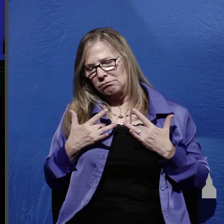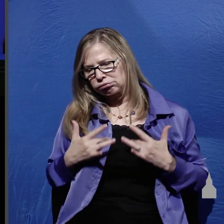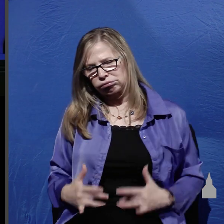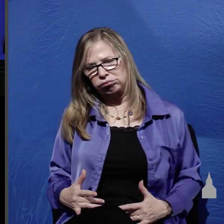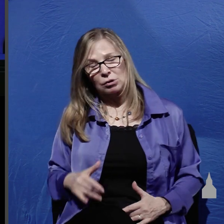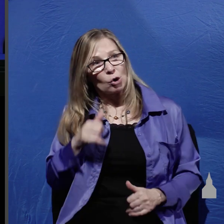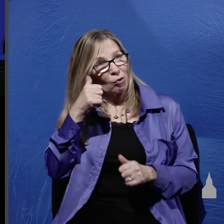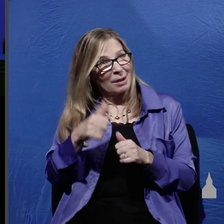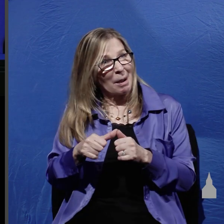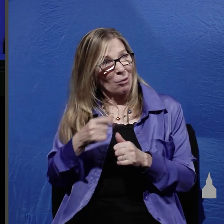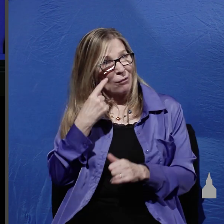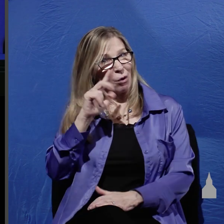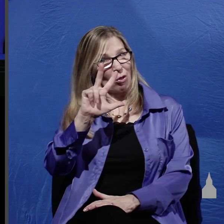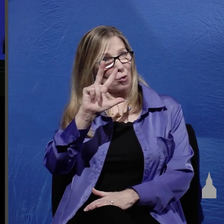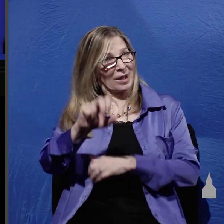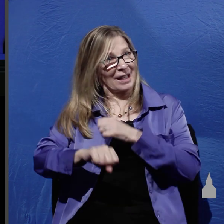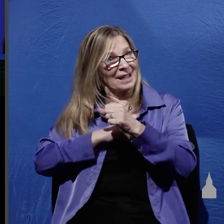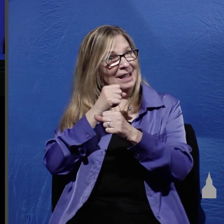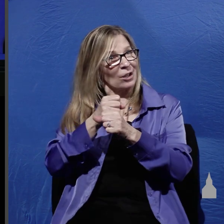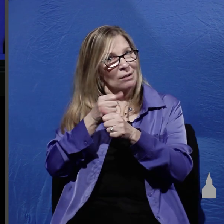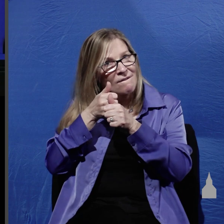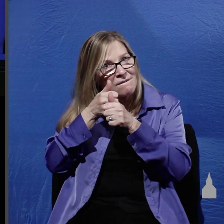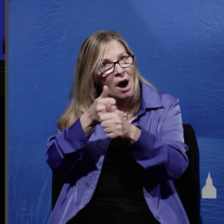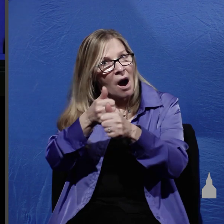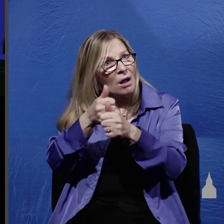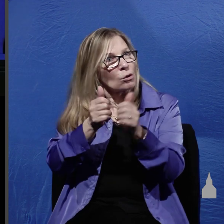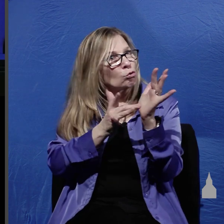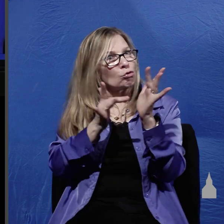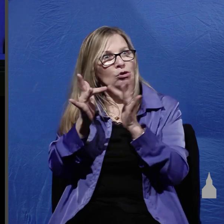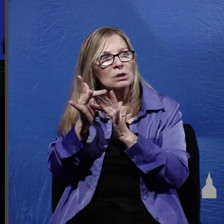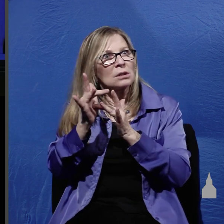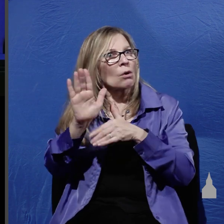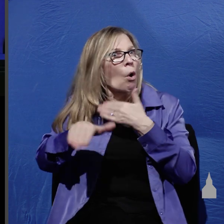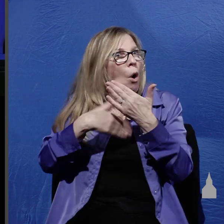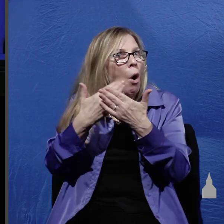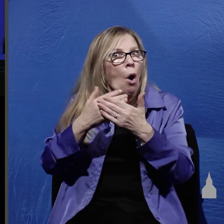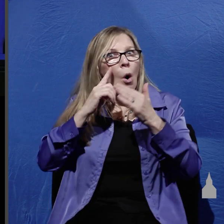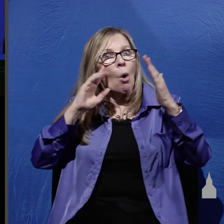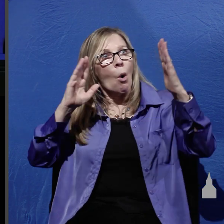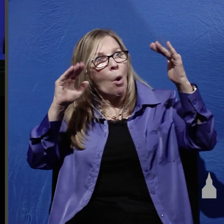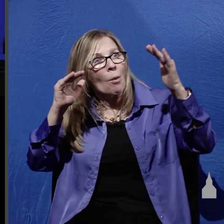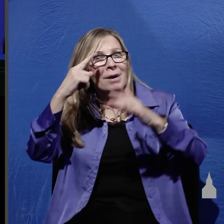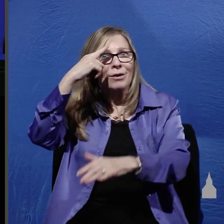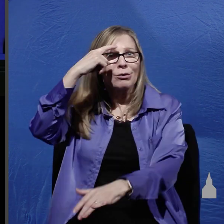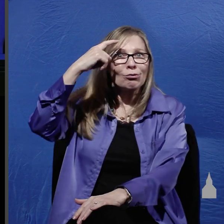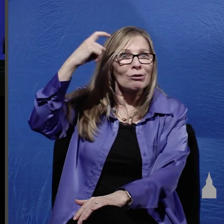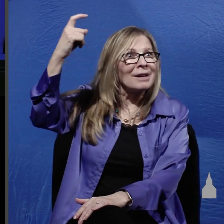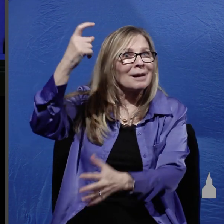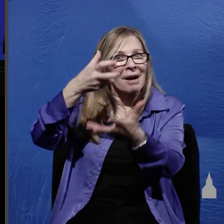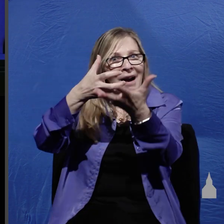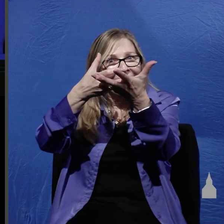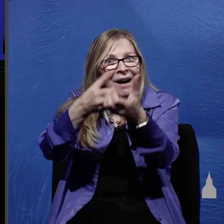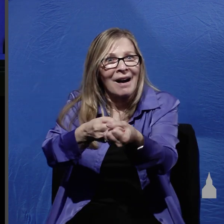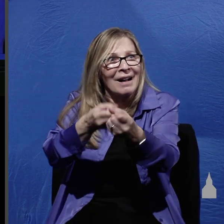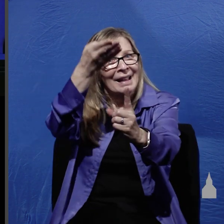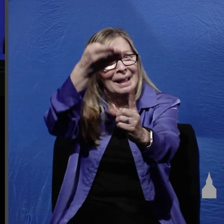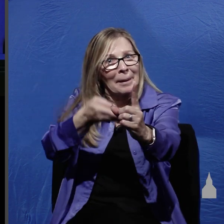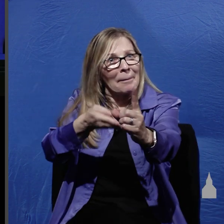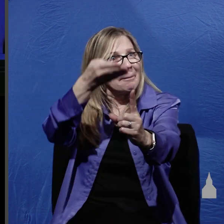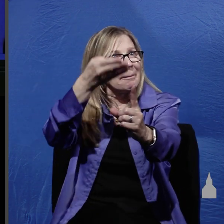they had followed this man they put all of their hopes all their dreams all their aspirations in him he was their Lord he was their